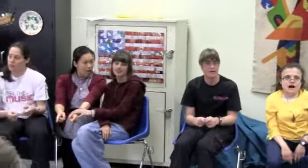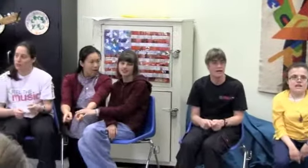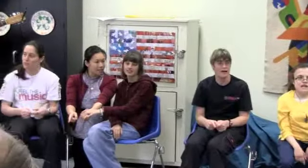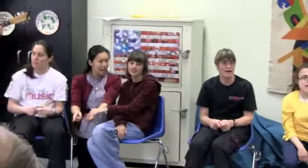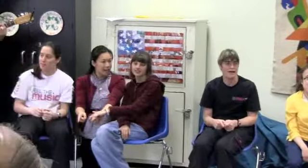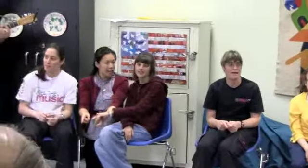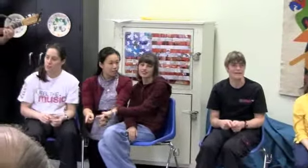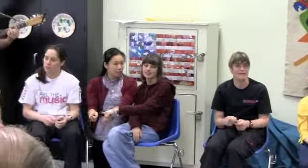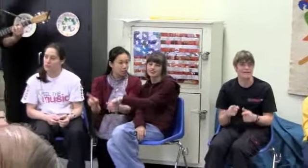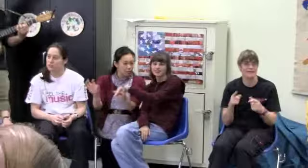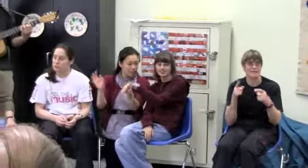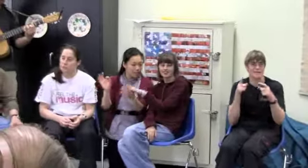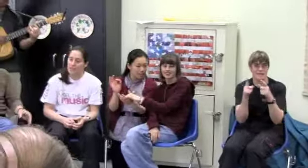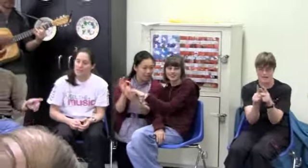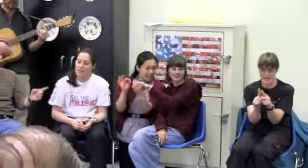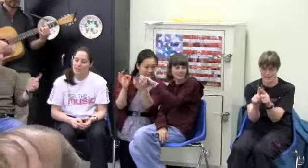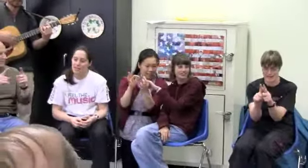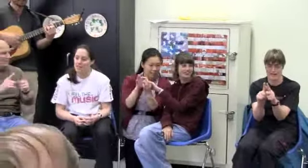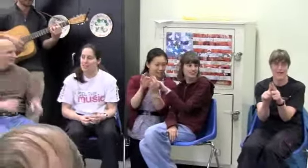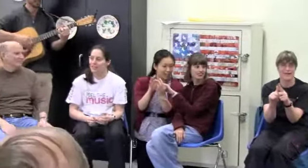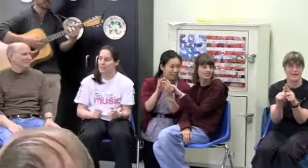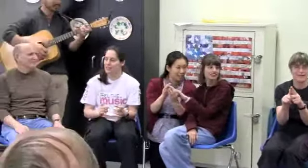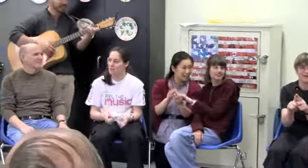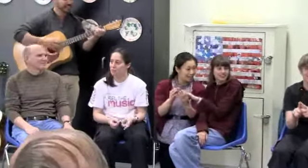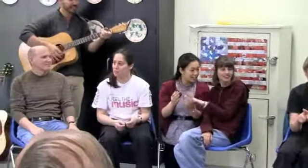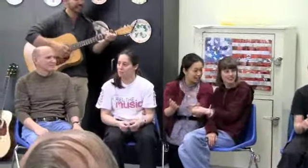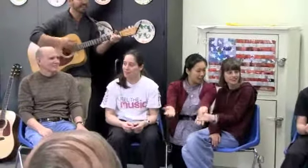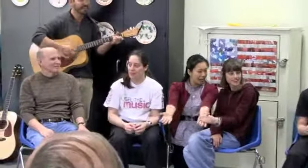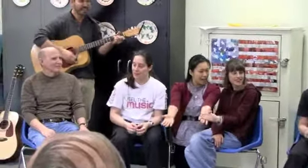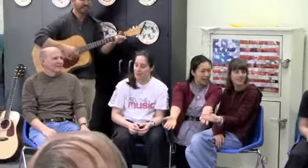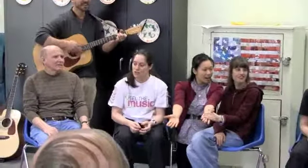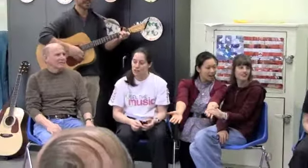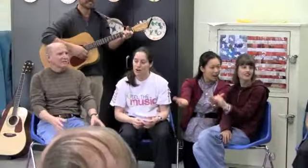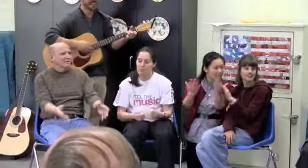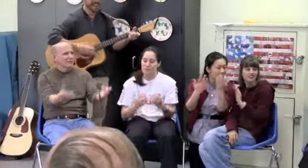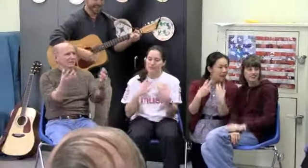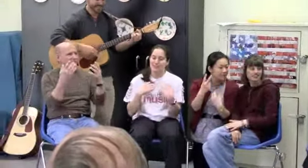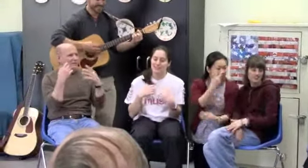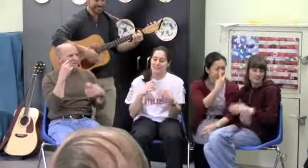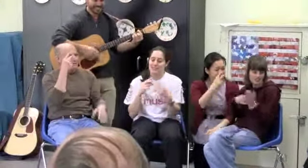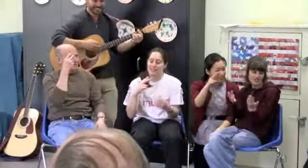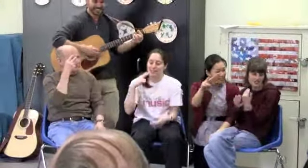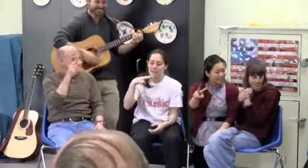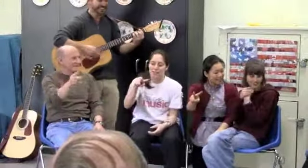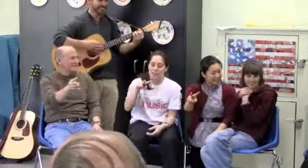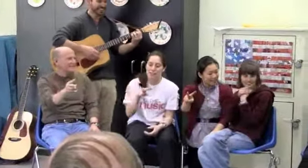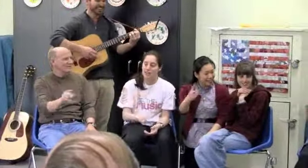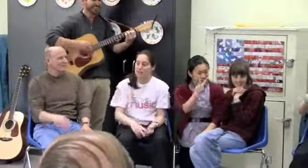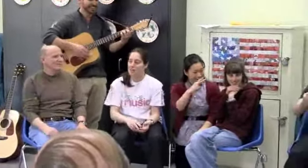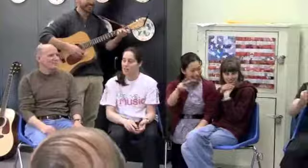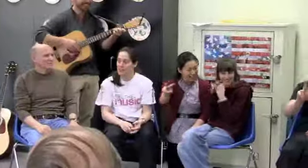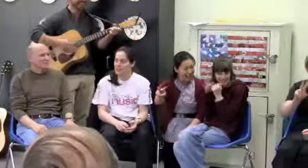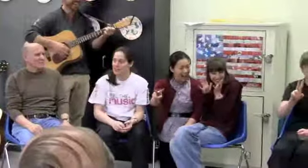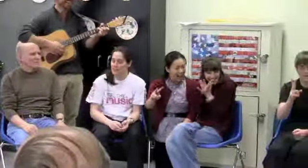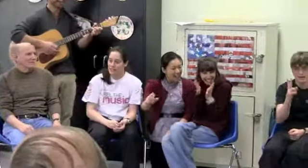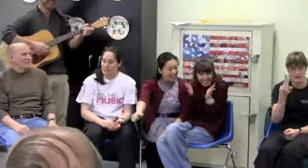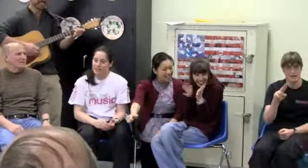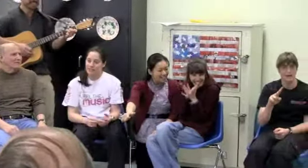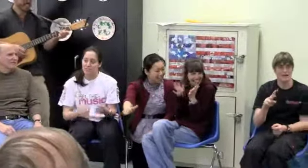I'd like to meet, come and see, it's